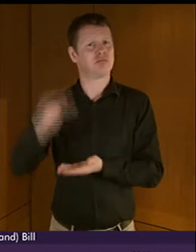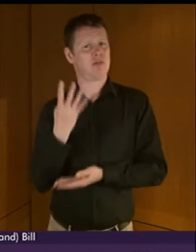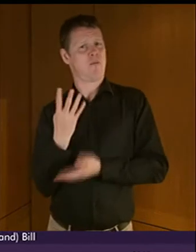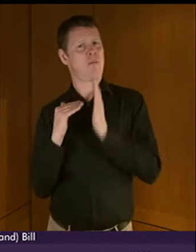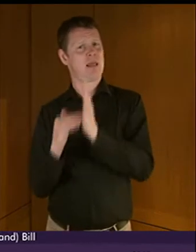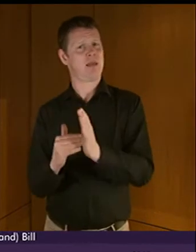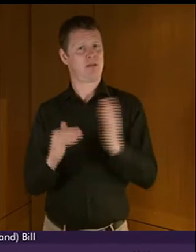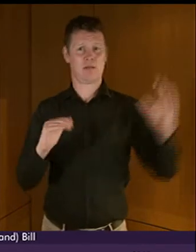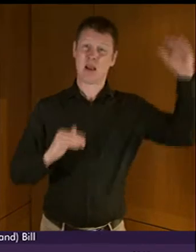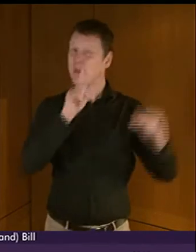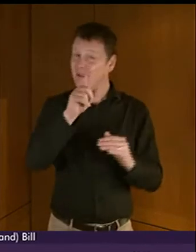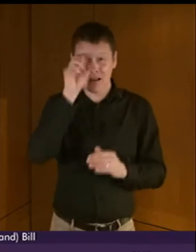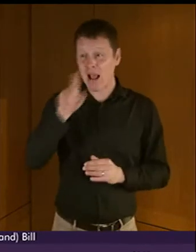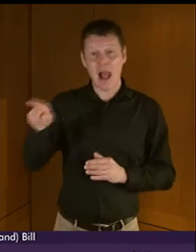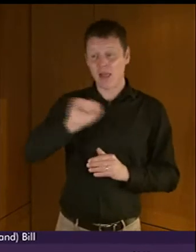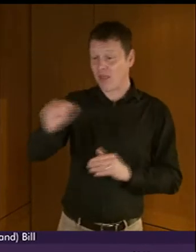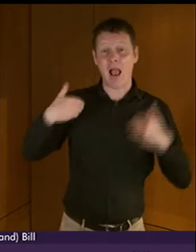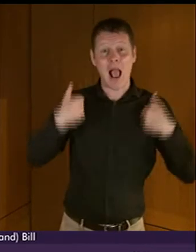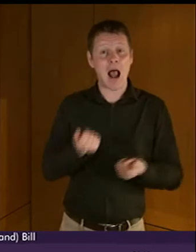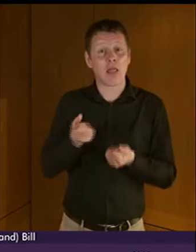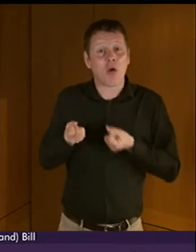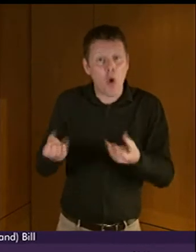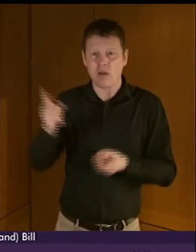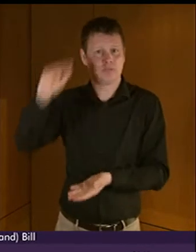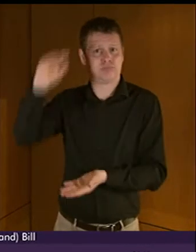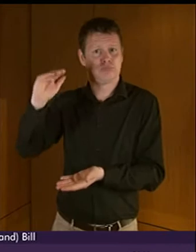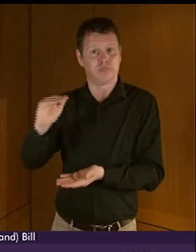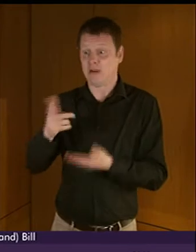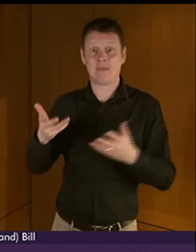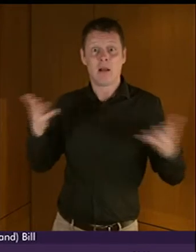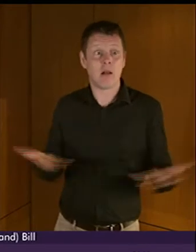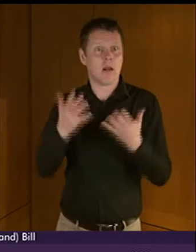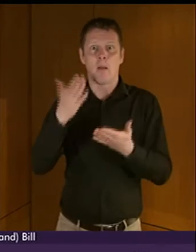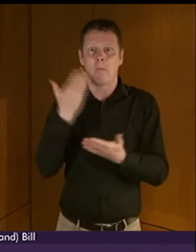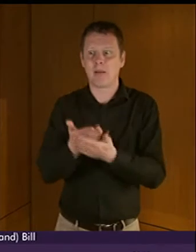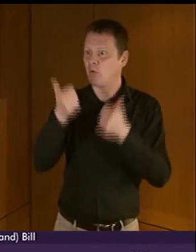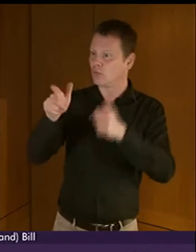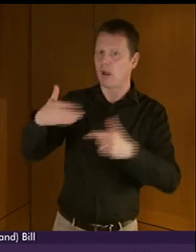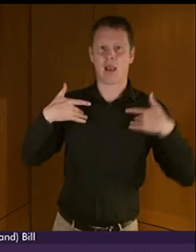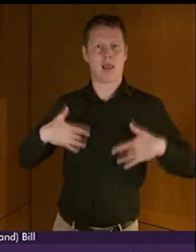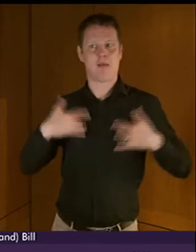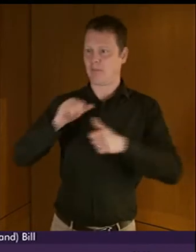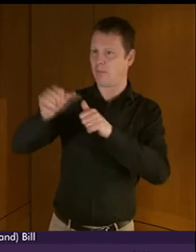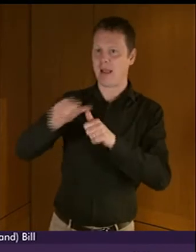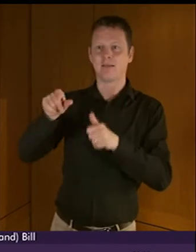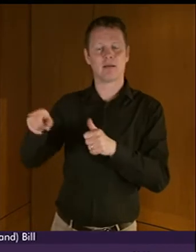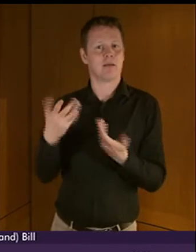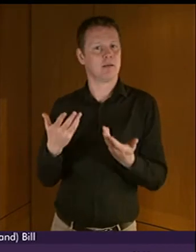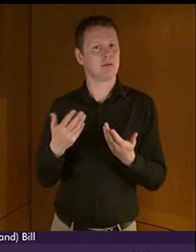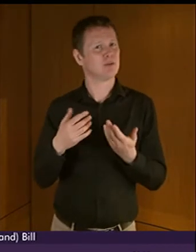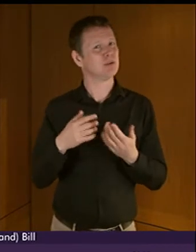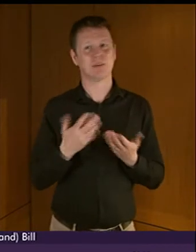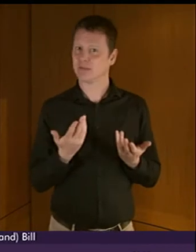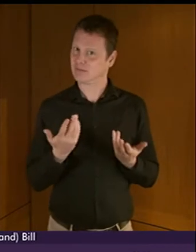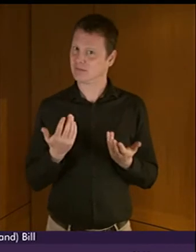costs may be reduced as a result of this Bill. Presiding Officer, we benefit tremendously